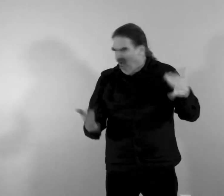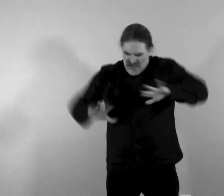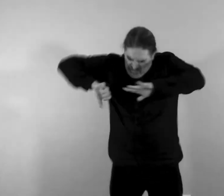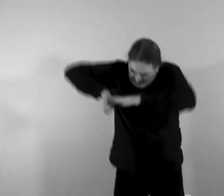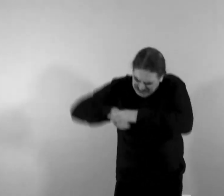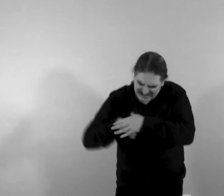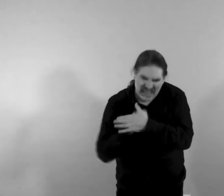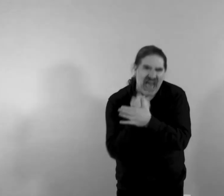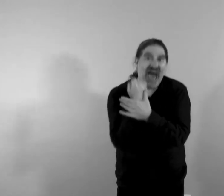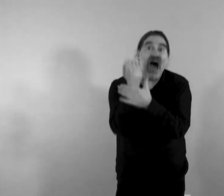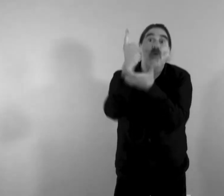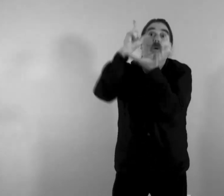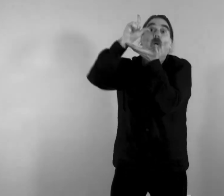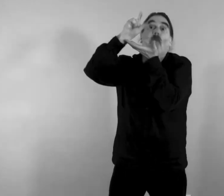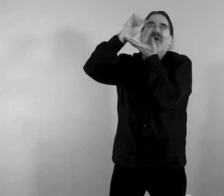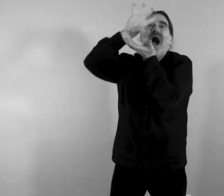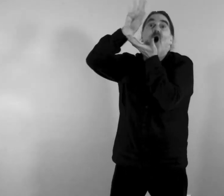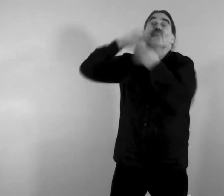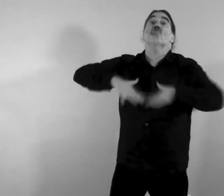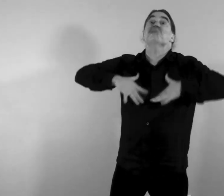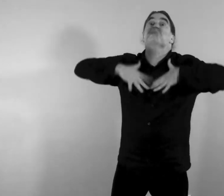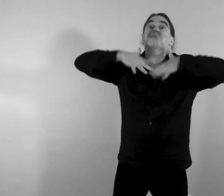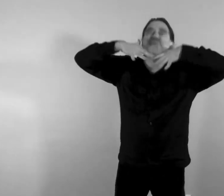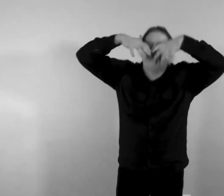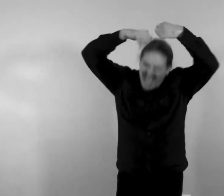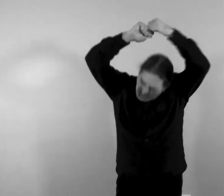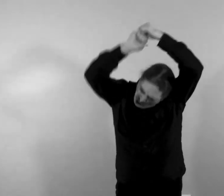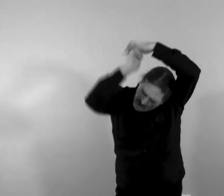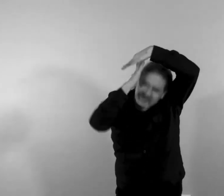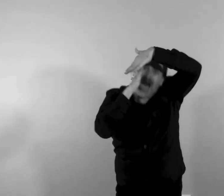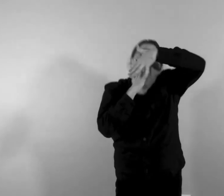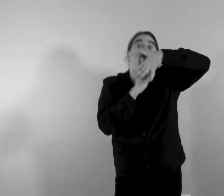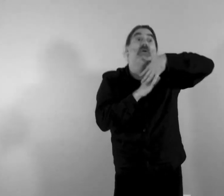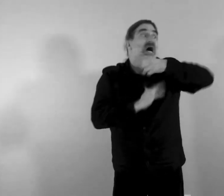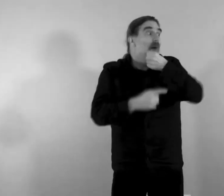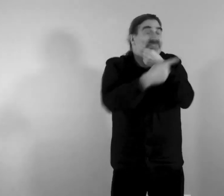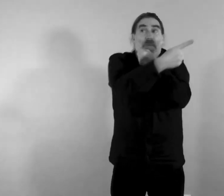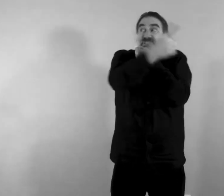it's a photographed broadcast